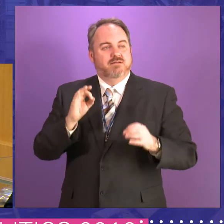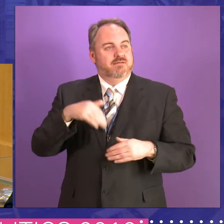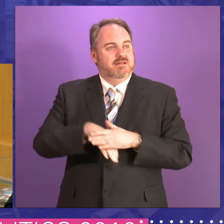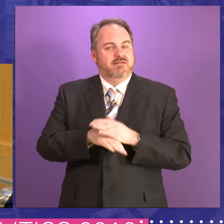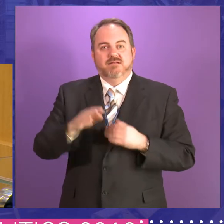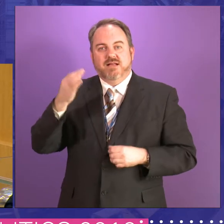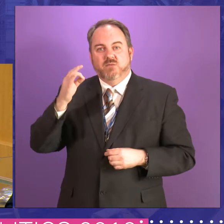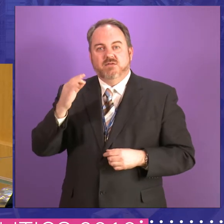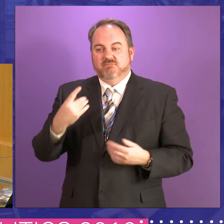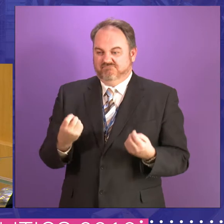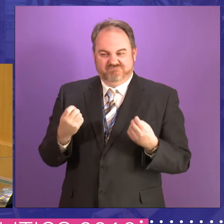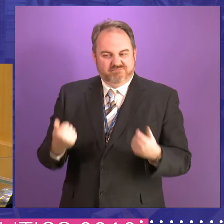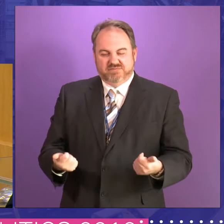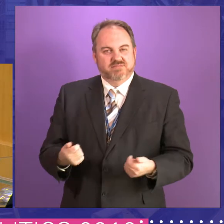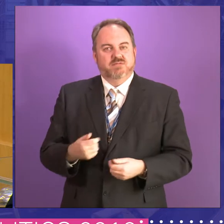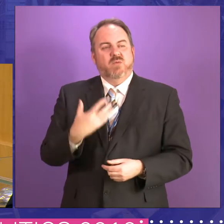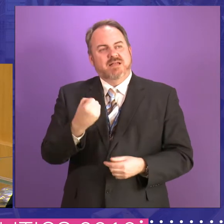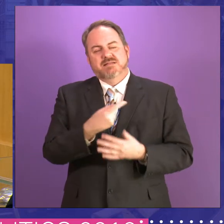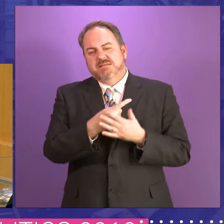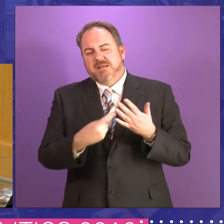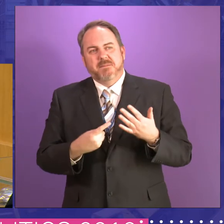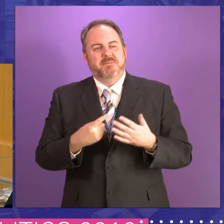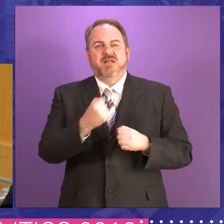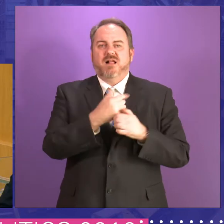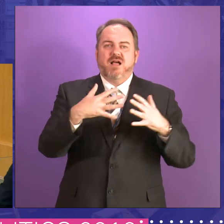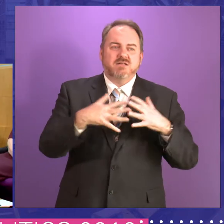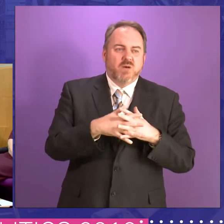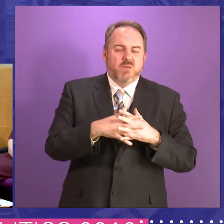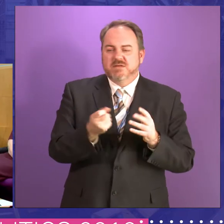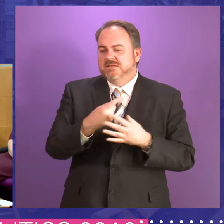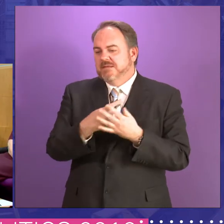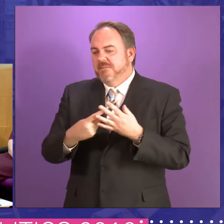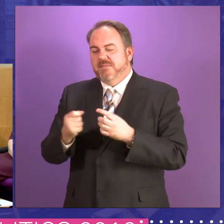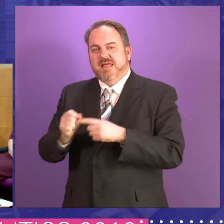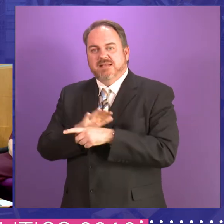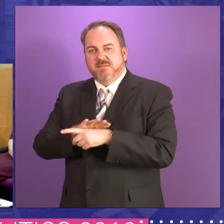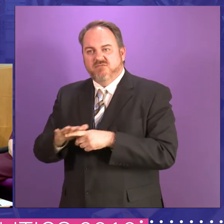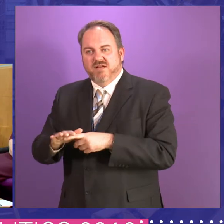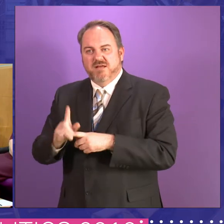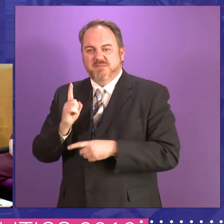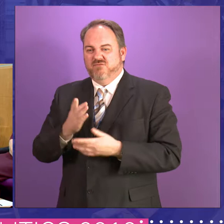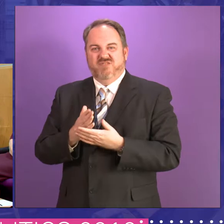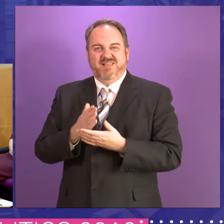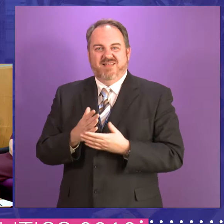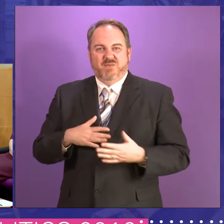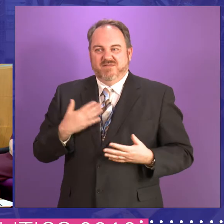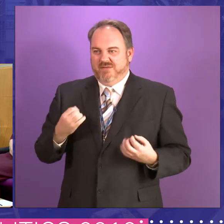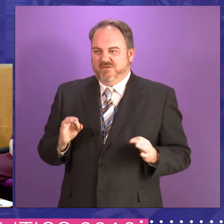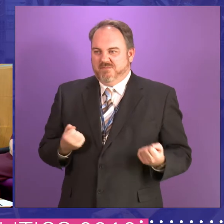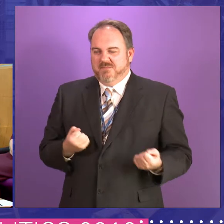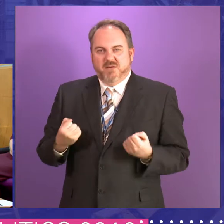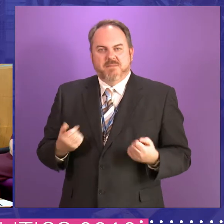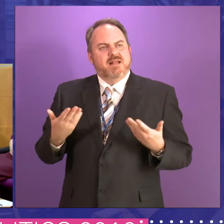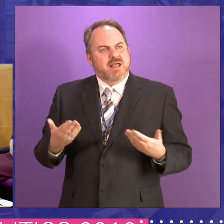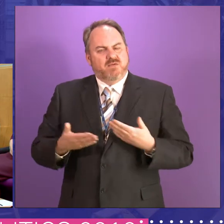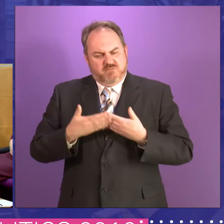in Edinburgh and Glasgow and the balance has been, well, there was no balance to restore. We now have a balance,